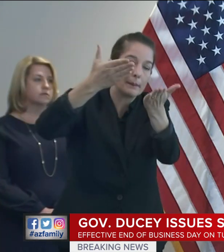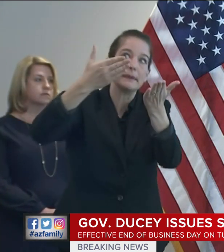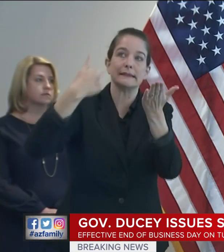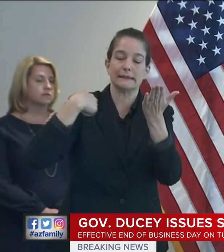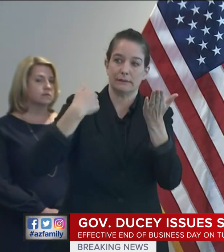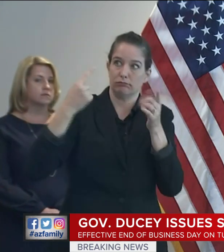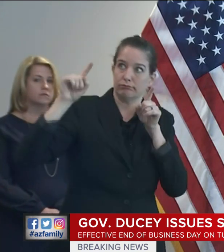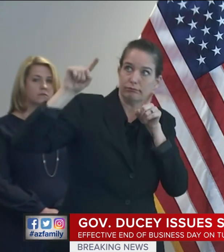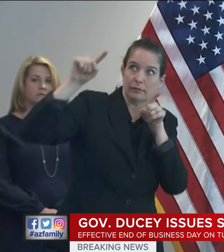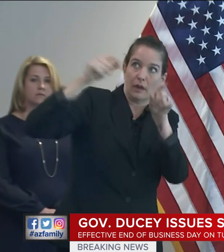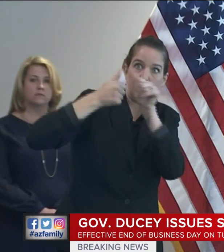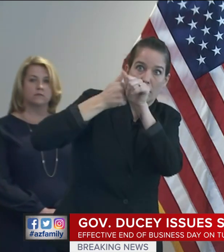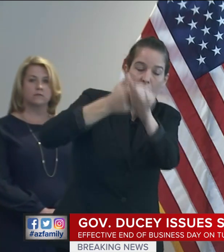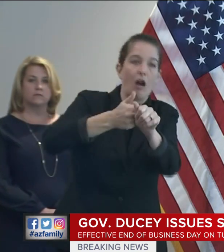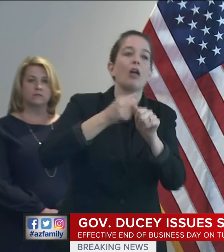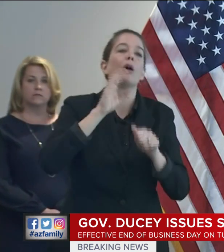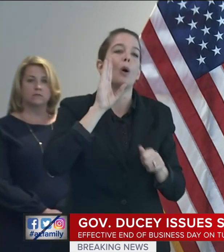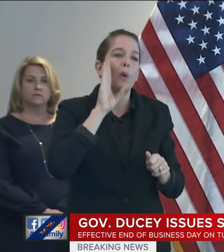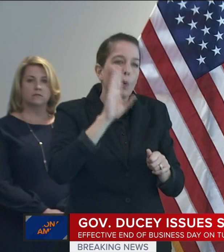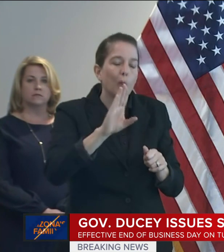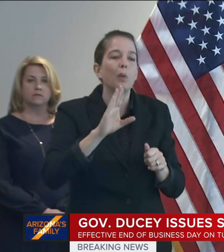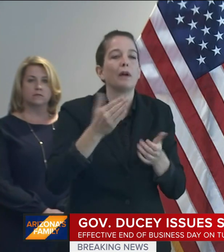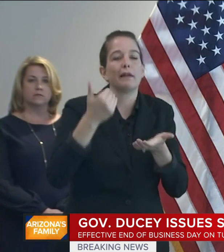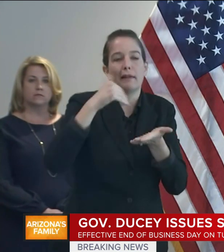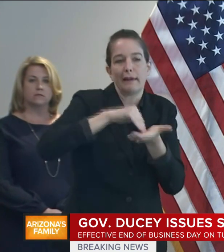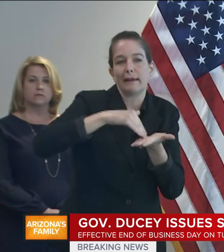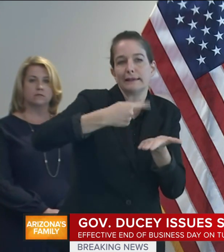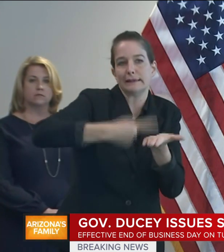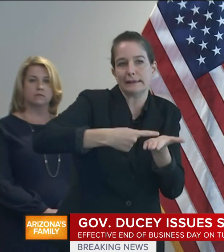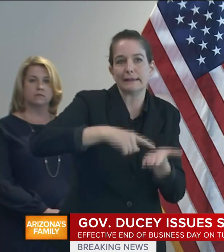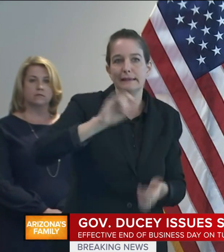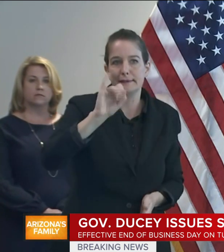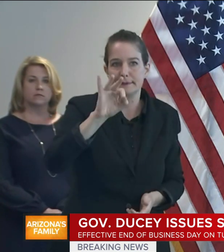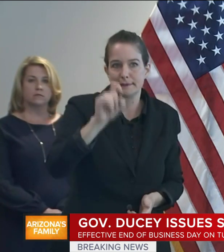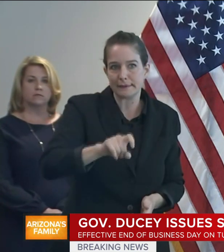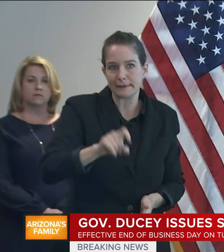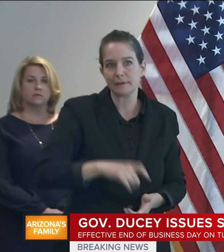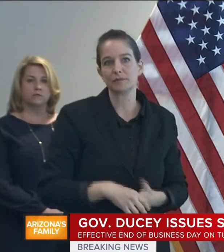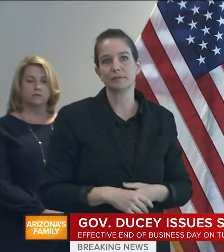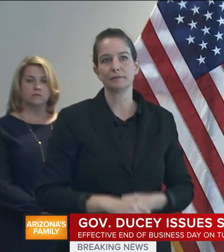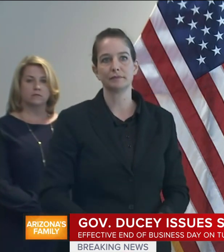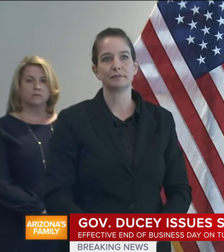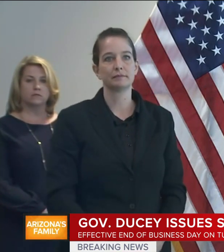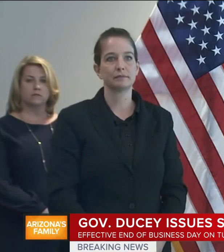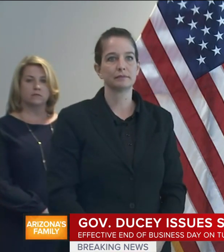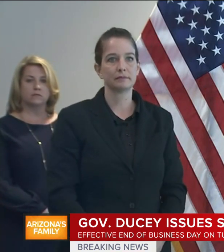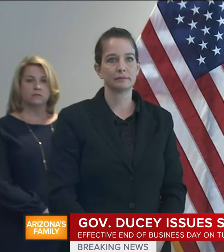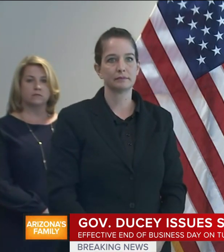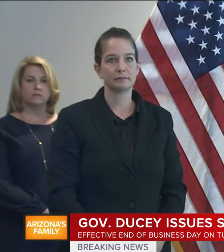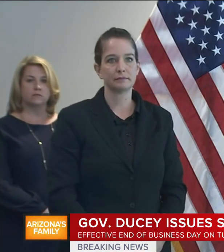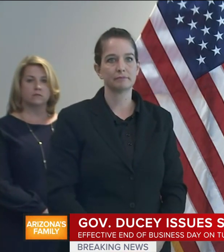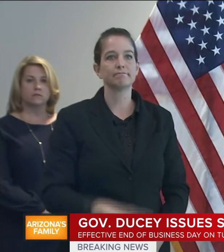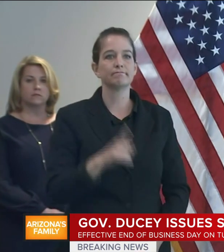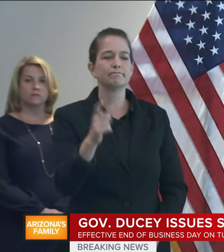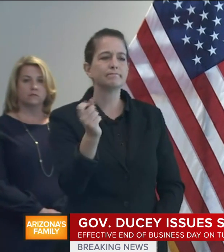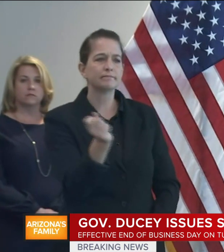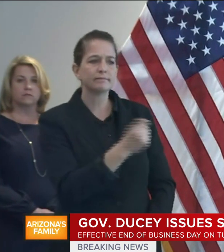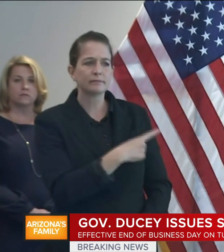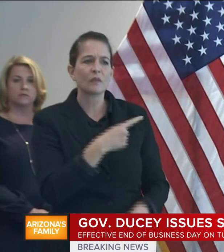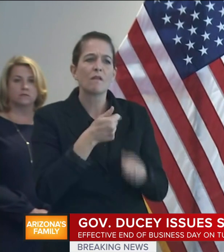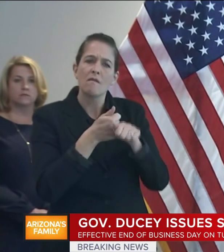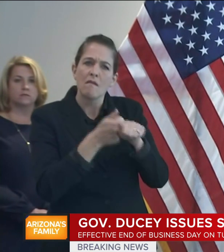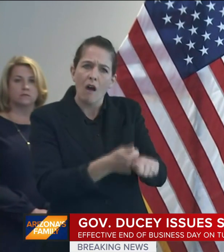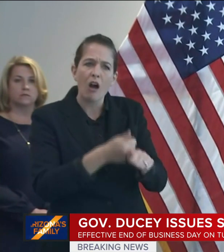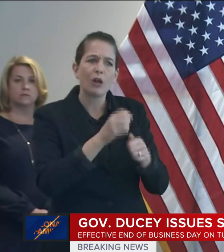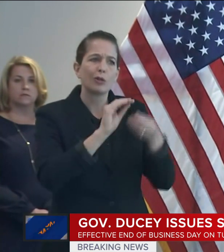Melissa and Mark. Governor, you guys are obviously working off some data and numbers and projections that